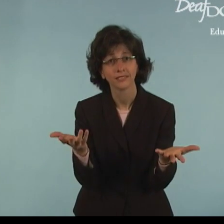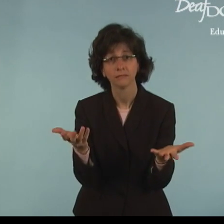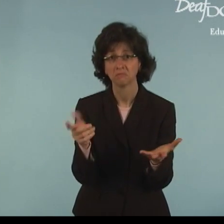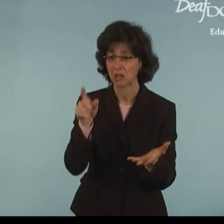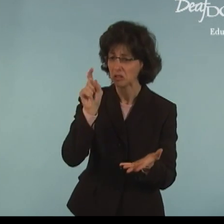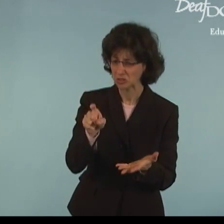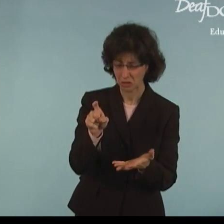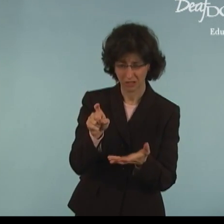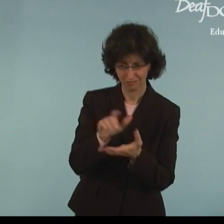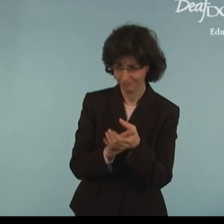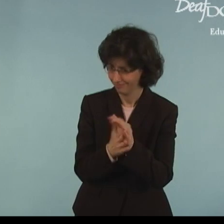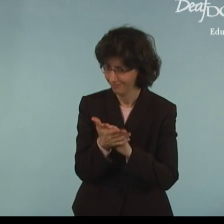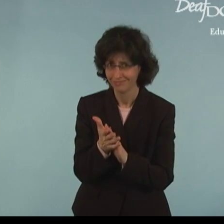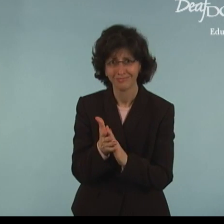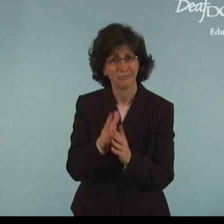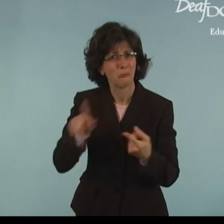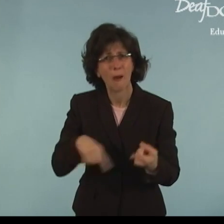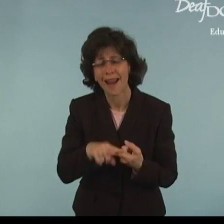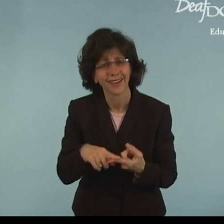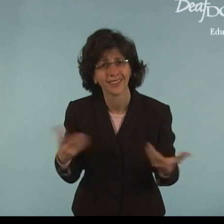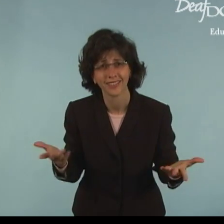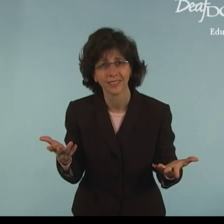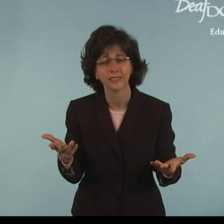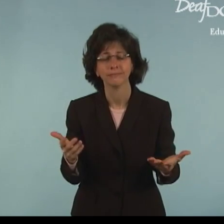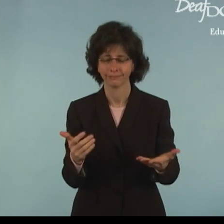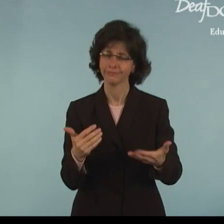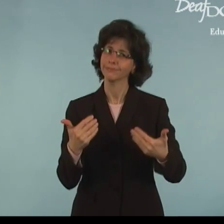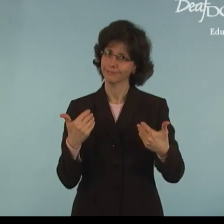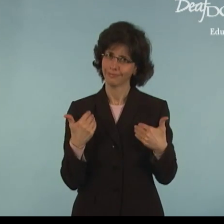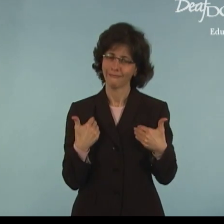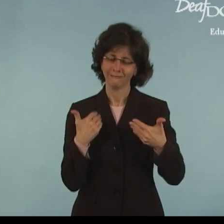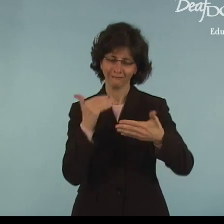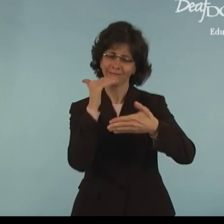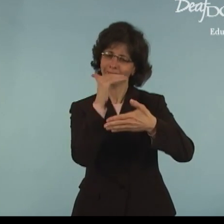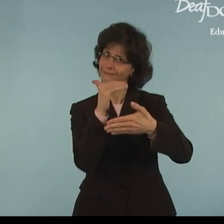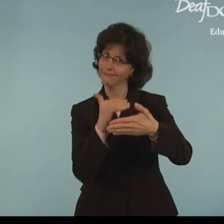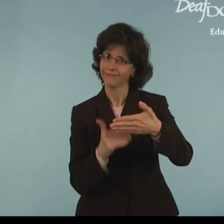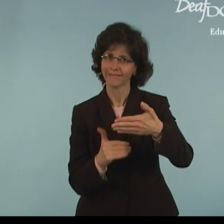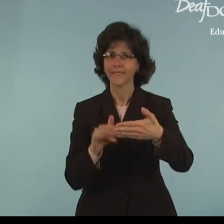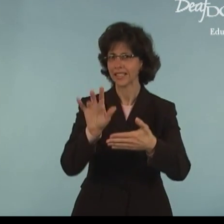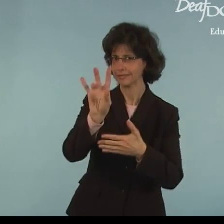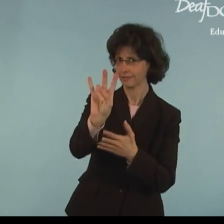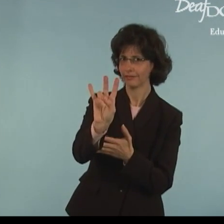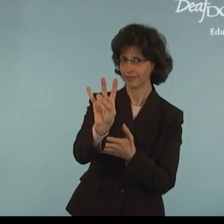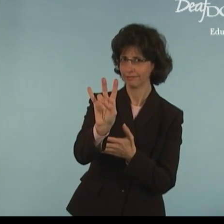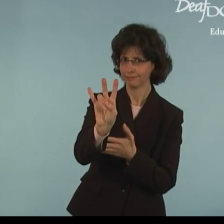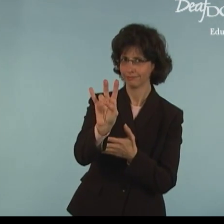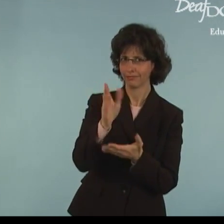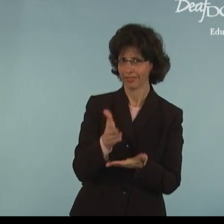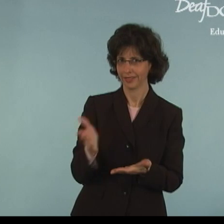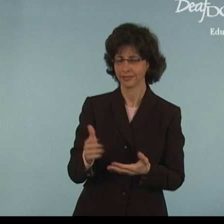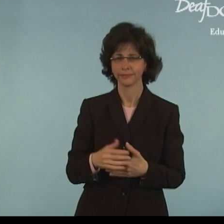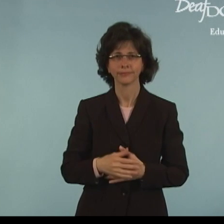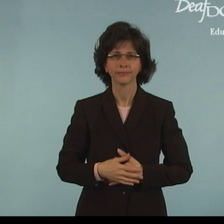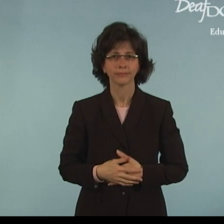When is it important to wash your hands? Here are seven common situations.